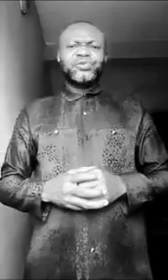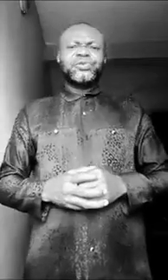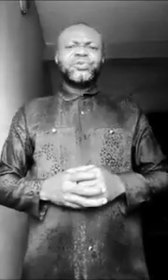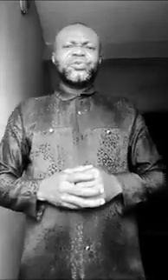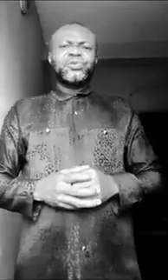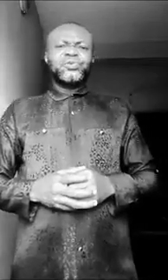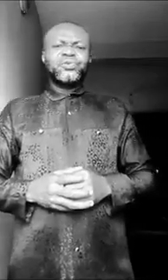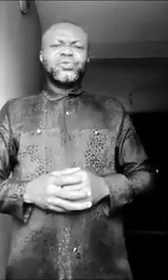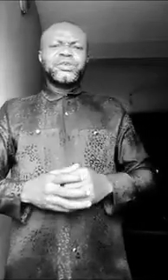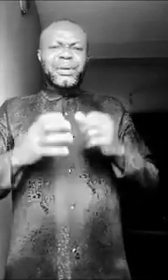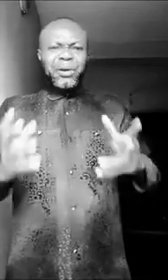with power.